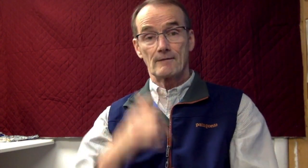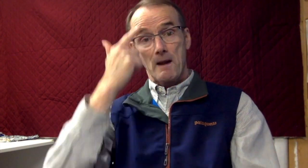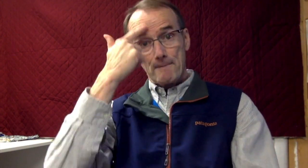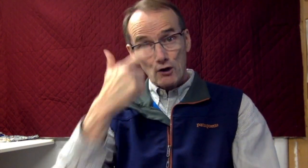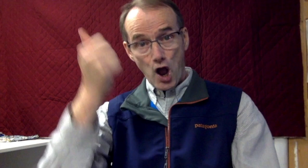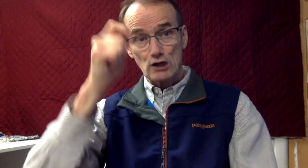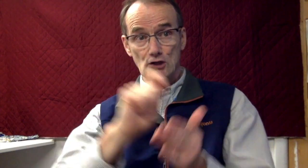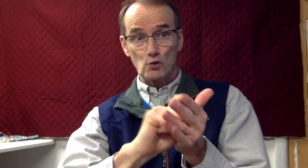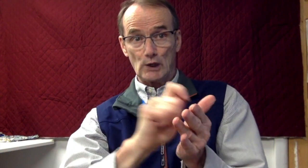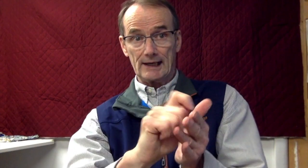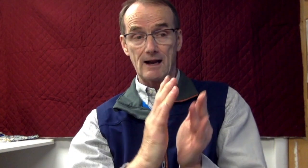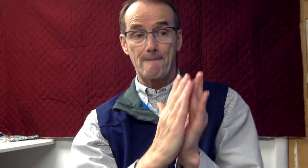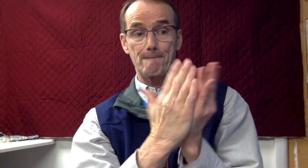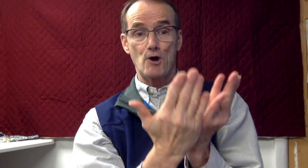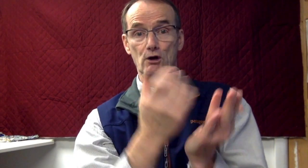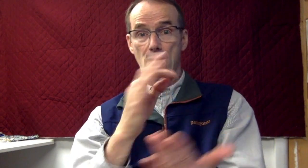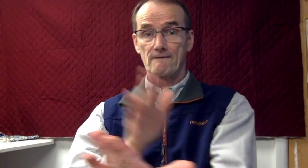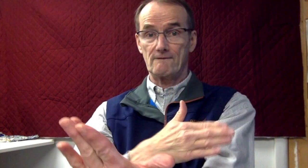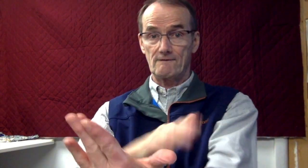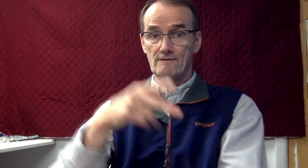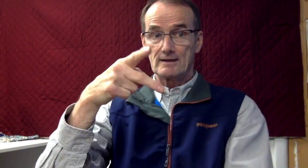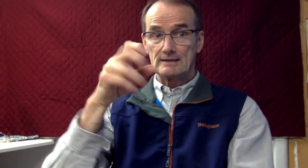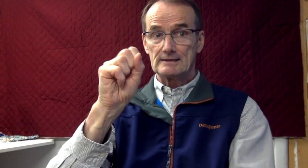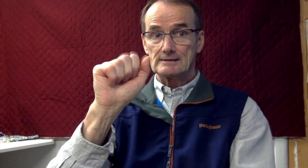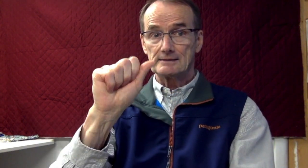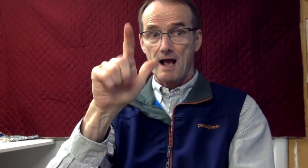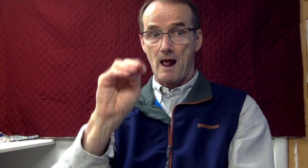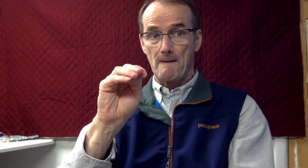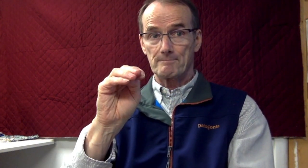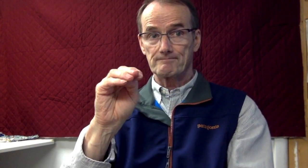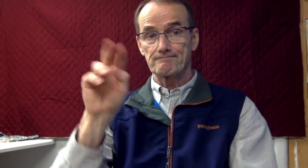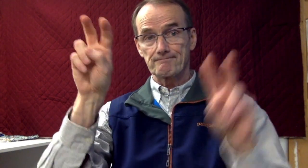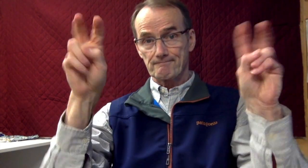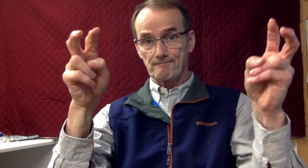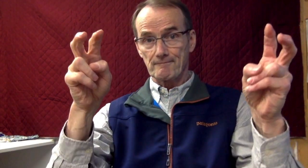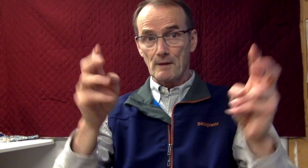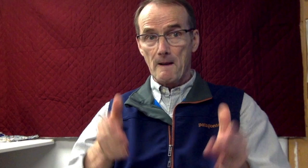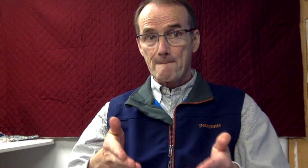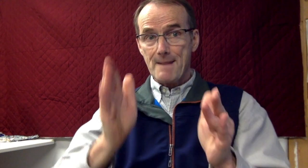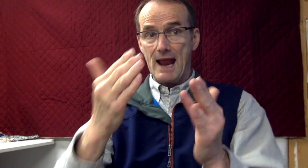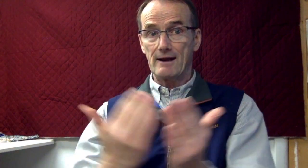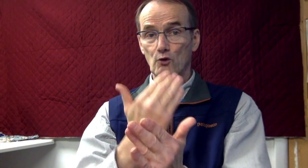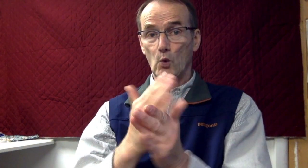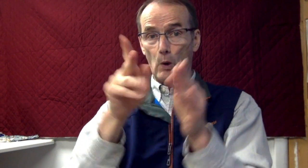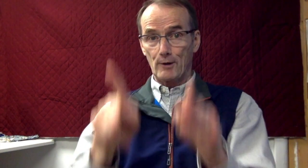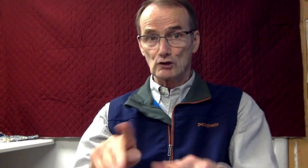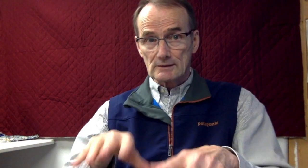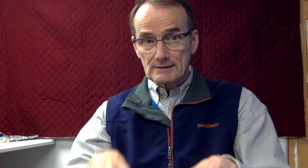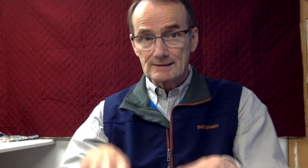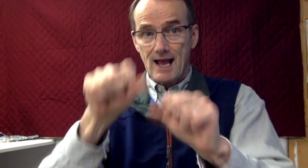For it is written in the book of Psalms, May another take his office.